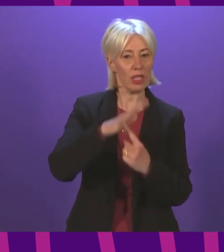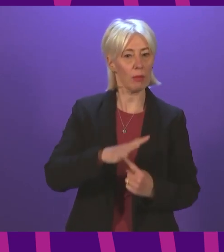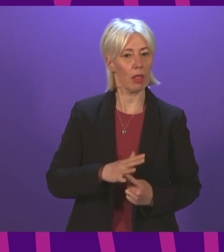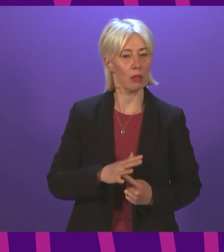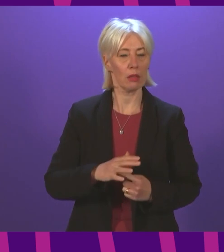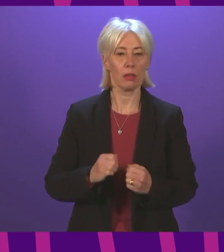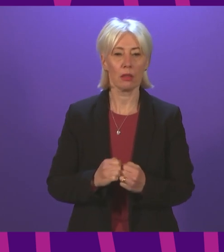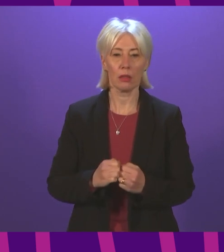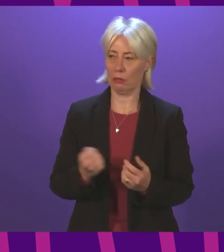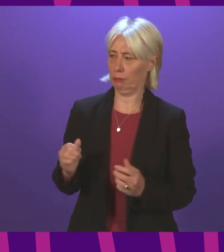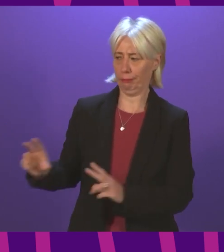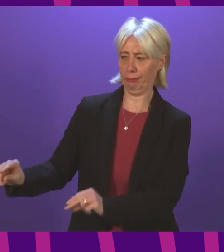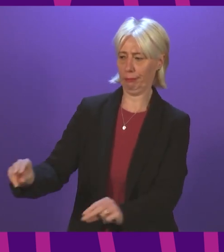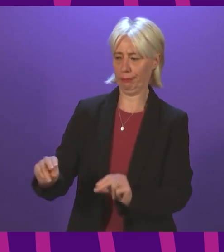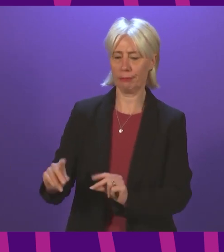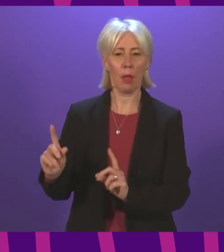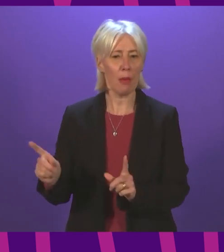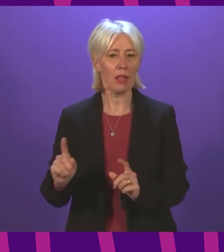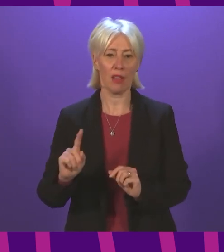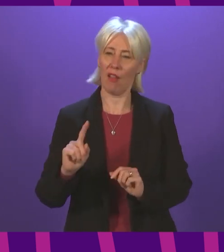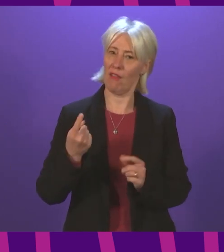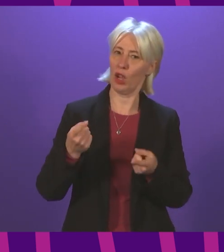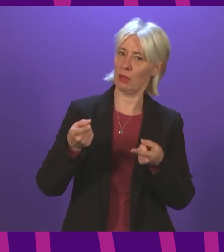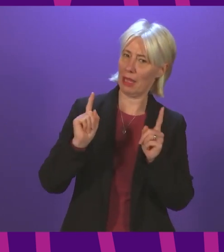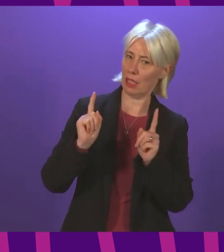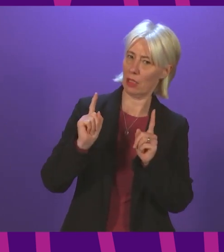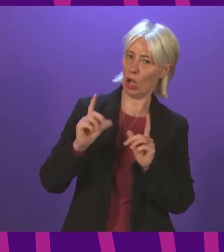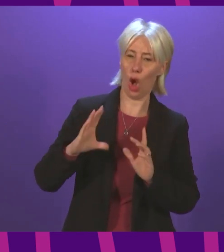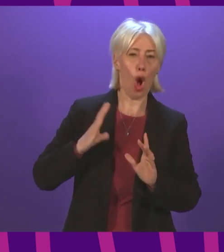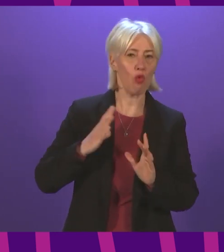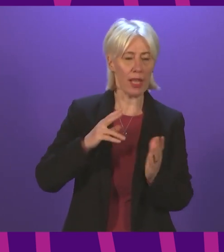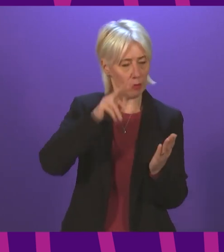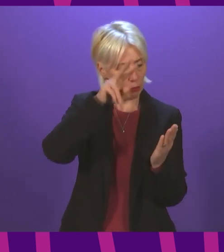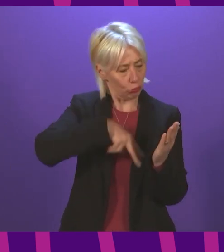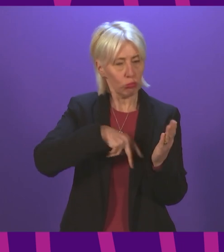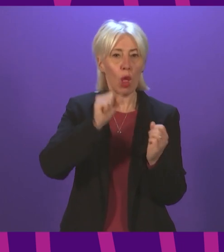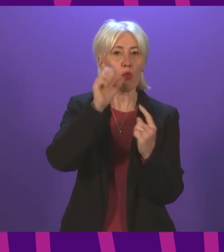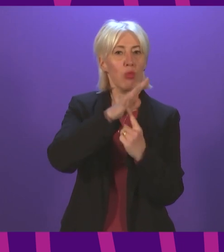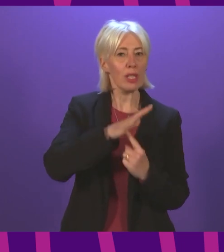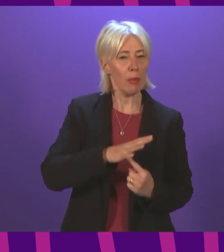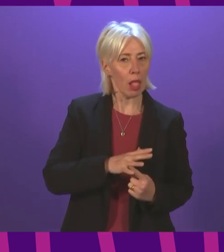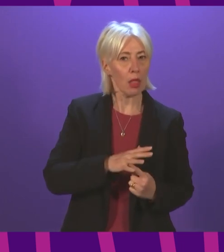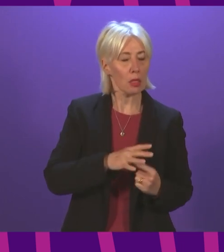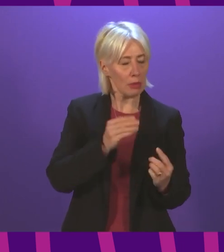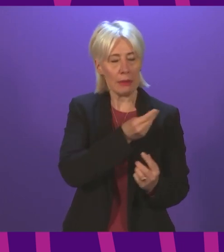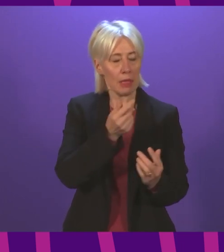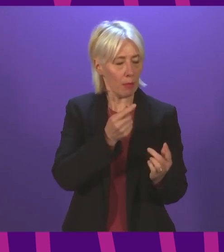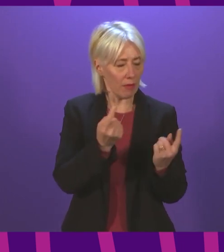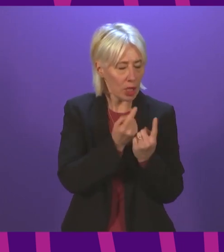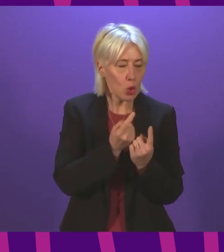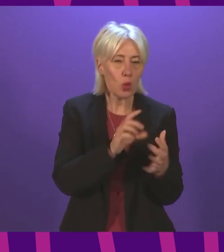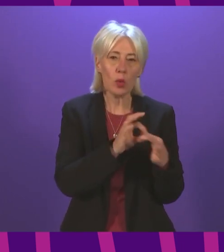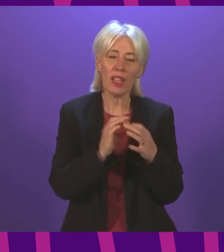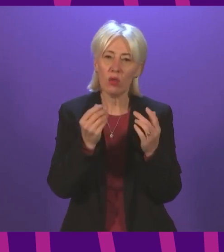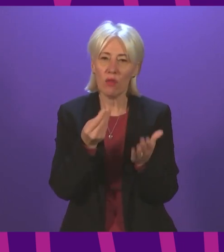looked at some of the principles we are putting forward. She has already looked at the issues around funding. She has